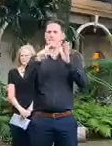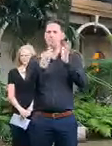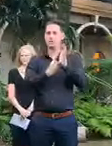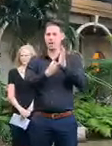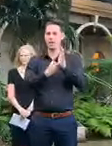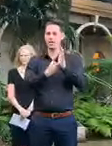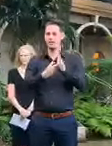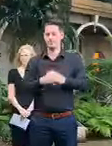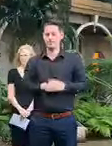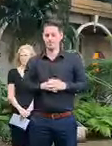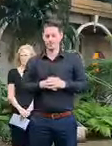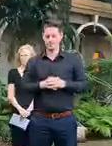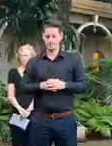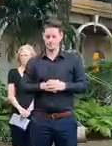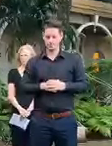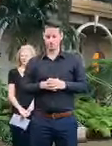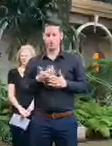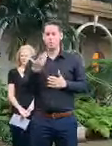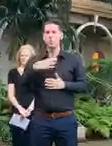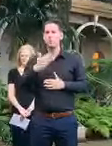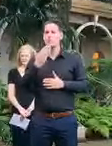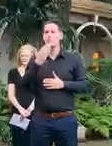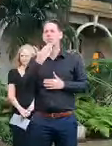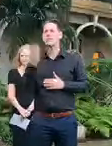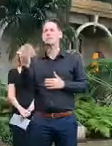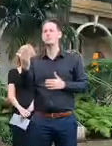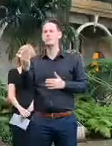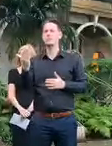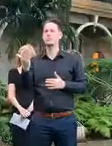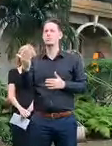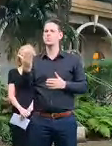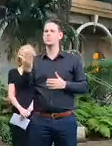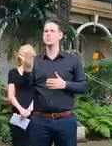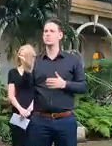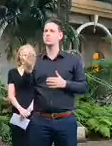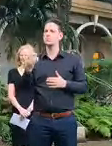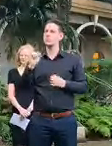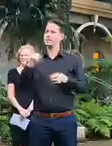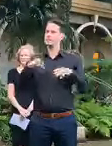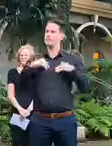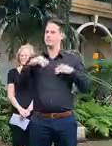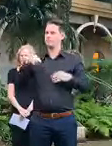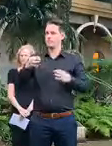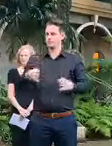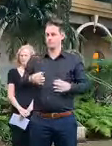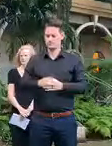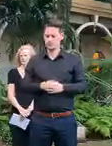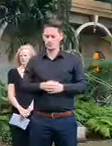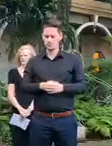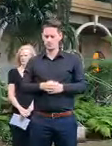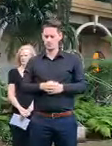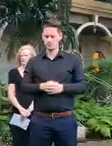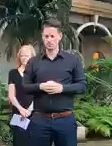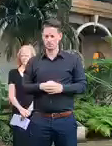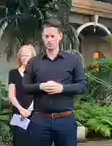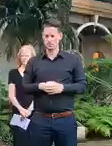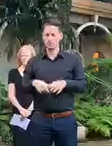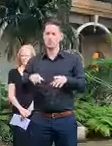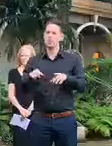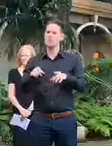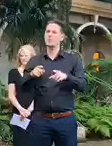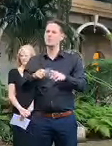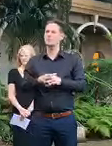state. So I want to thank everyone for that. We also took on board the concerns of many